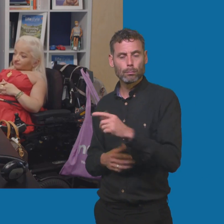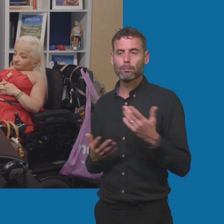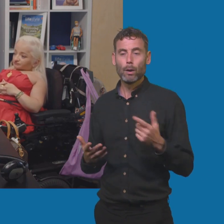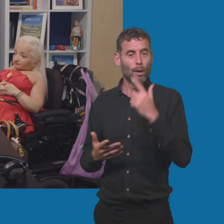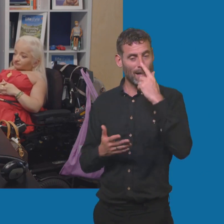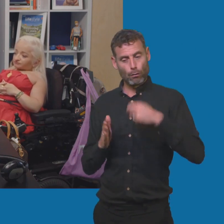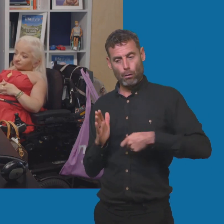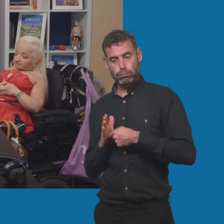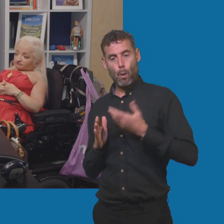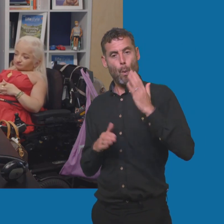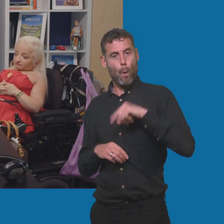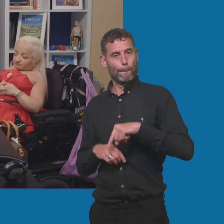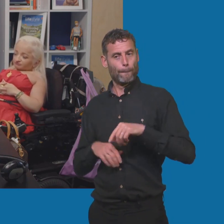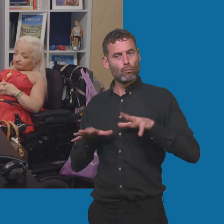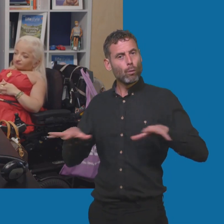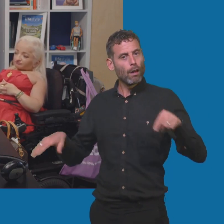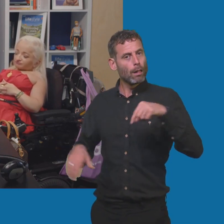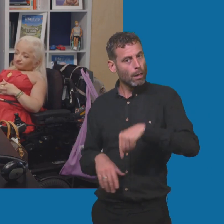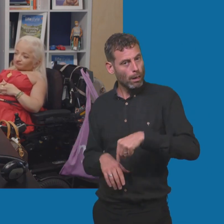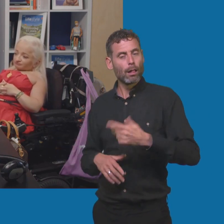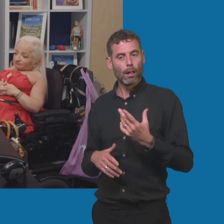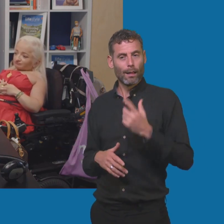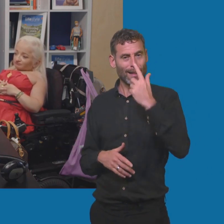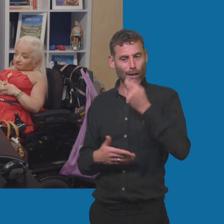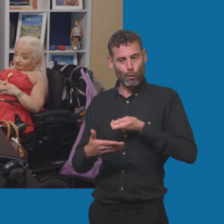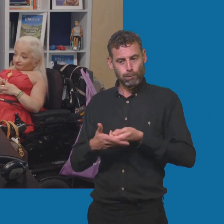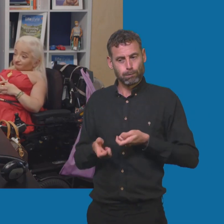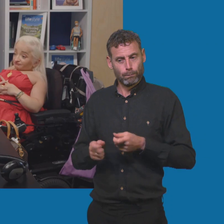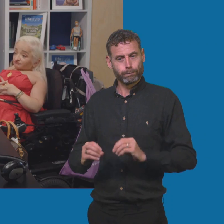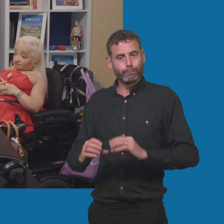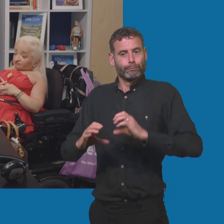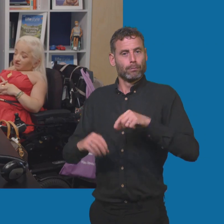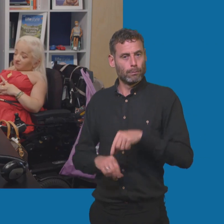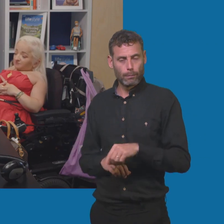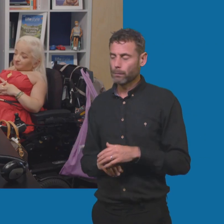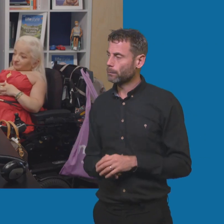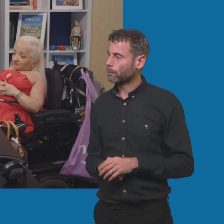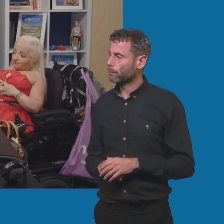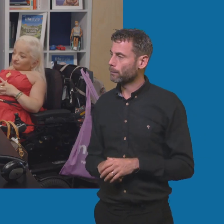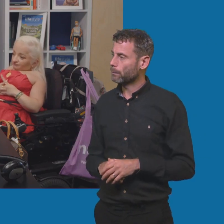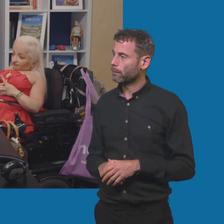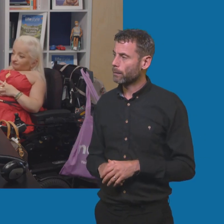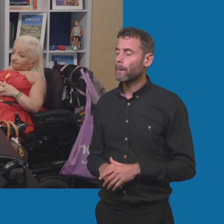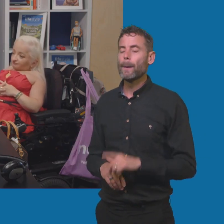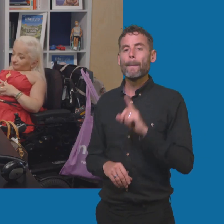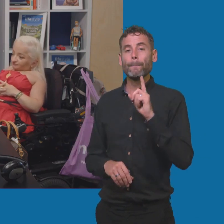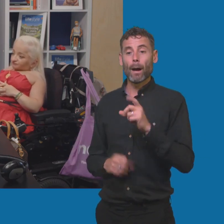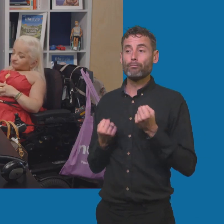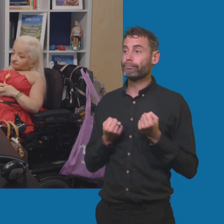if you lived in a rural area. The chances are if you're rural, there's a larger chance that you've got off-road parking, which is great. But, yeah, it's the public charging that then becomes more difficult.